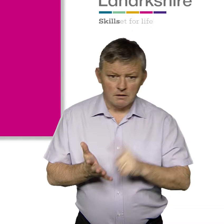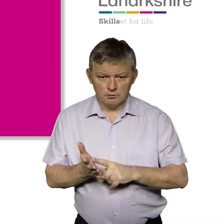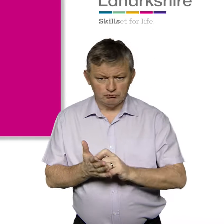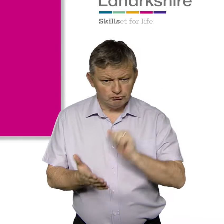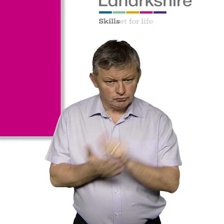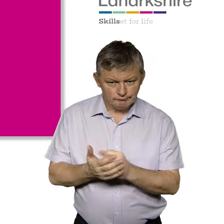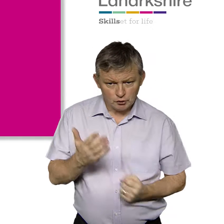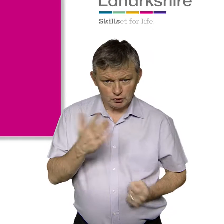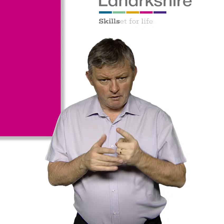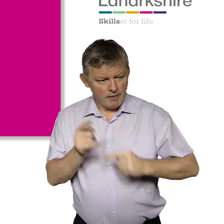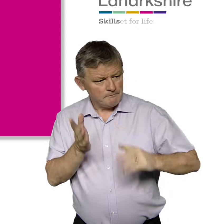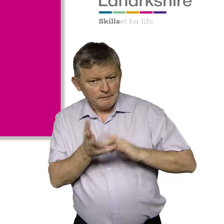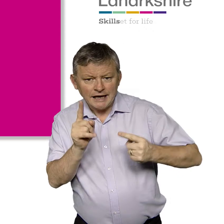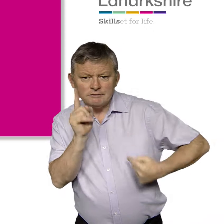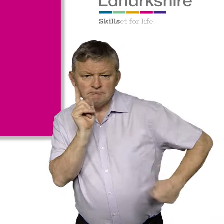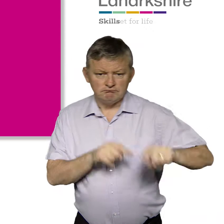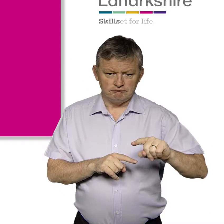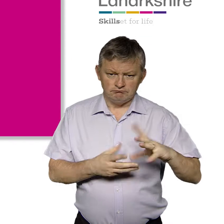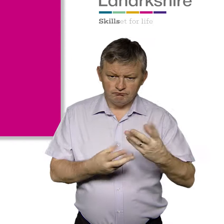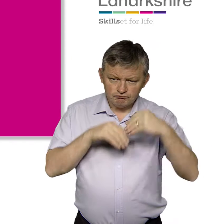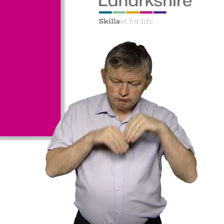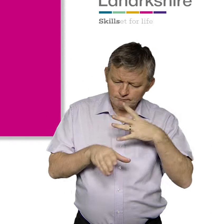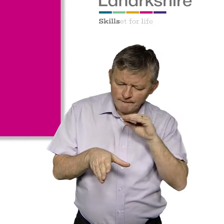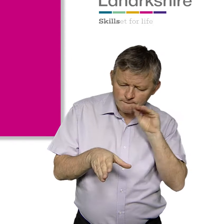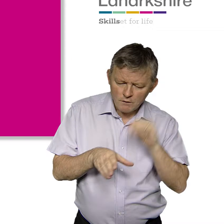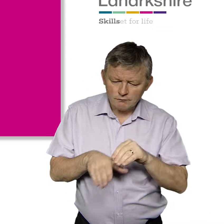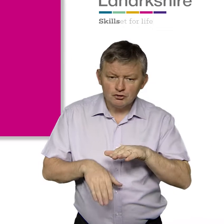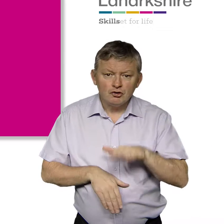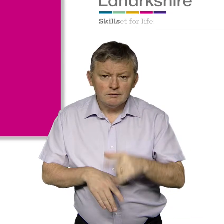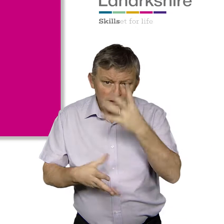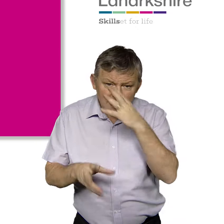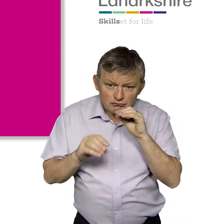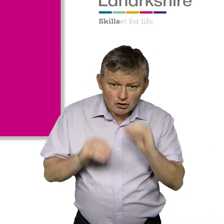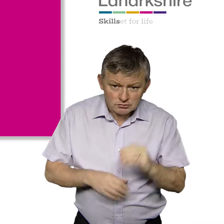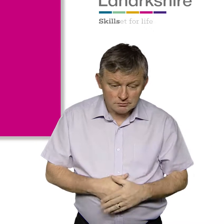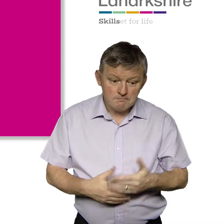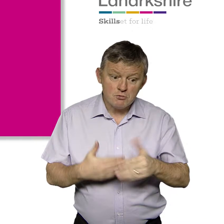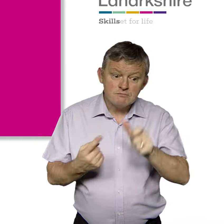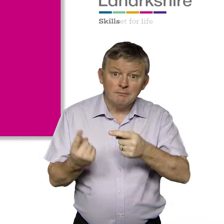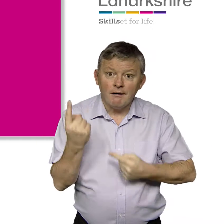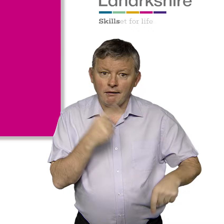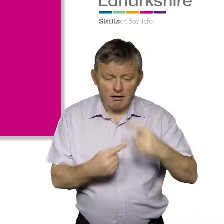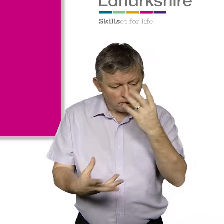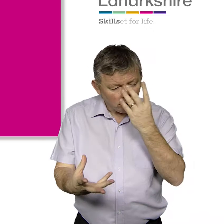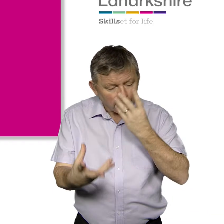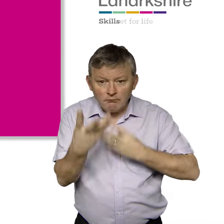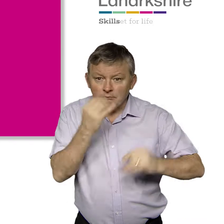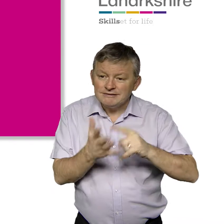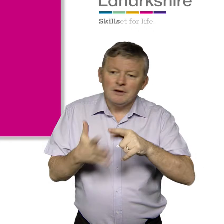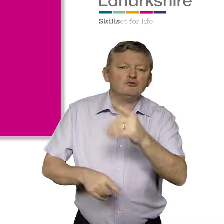parents who use BSL will have the same opportunities as other parents to be fully involved in their child's education and